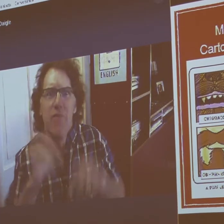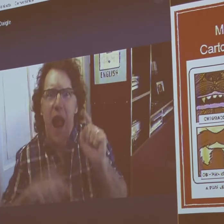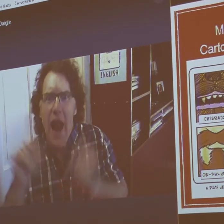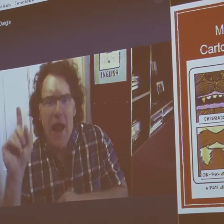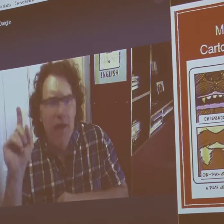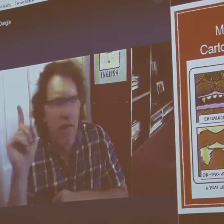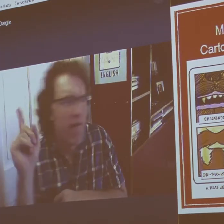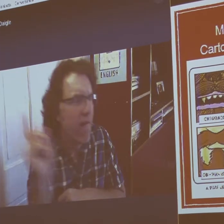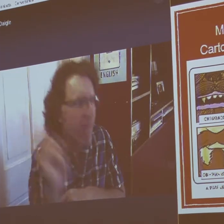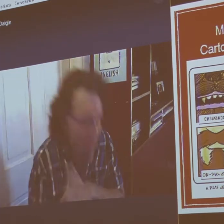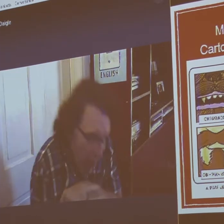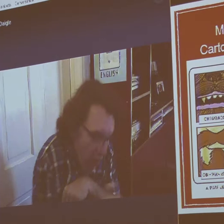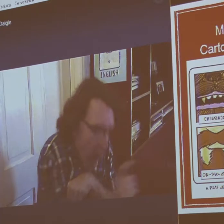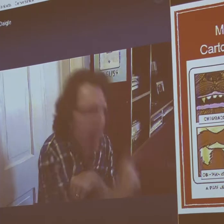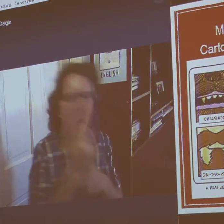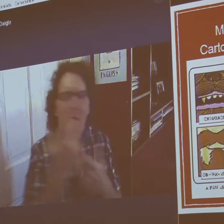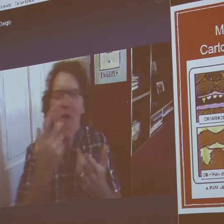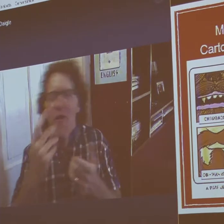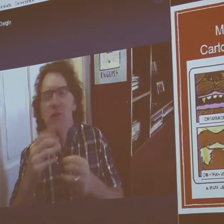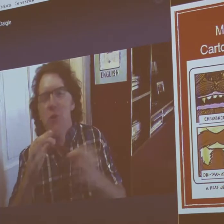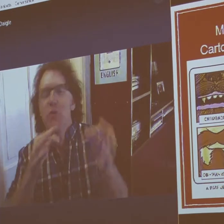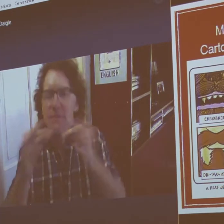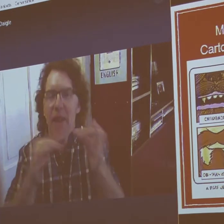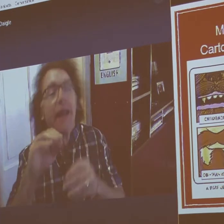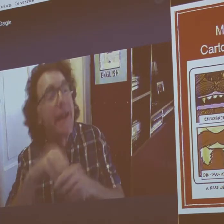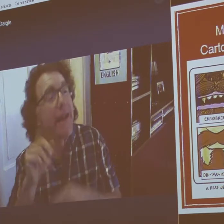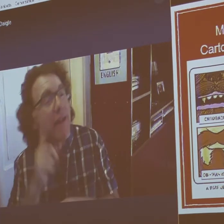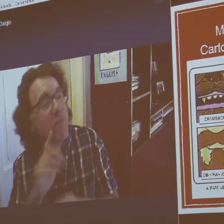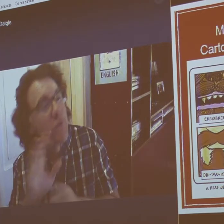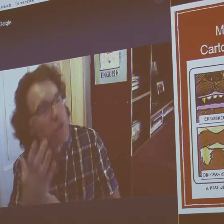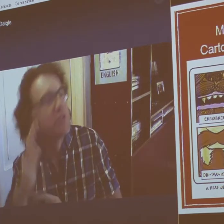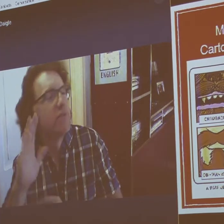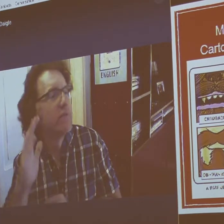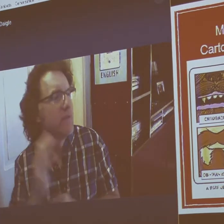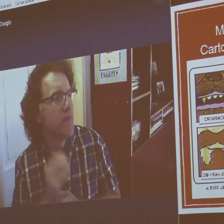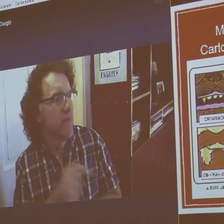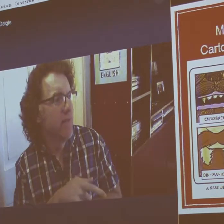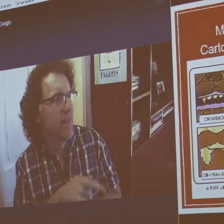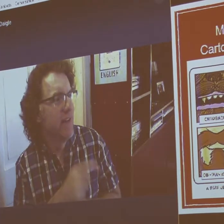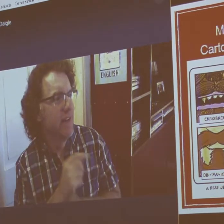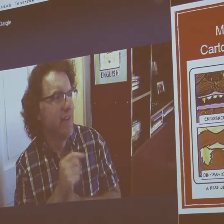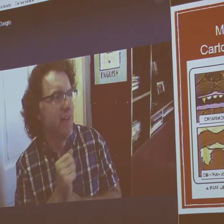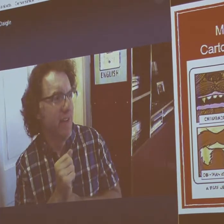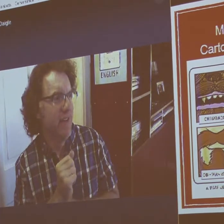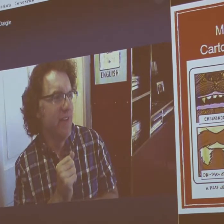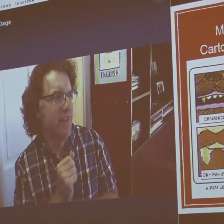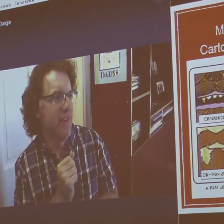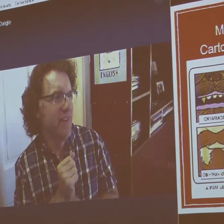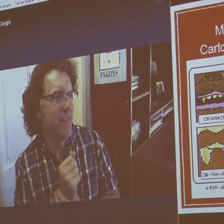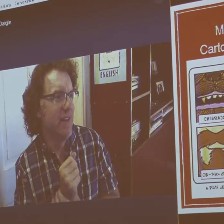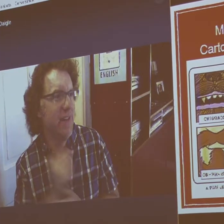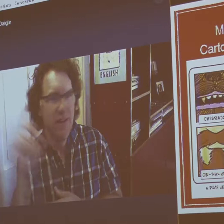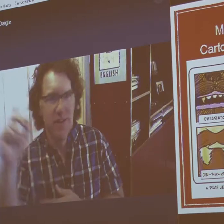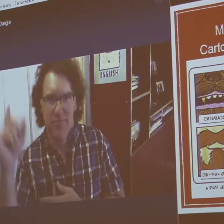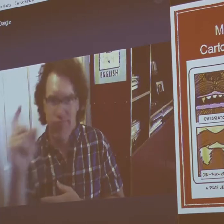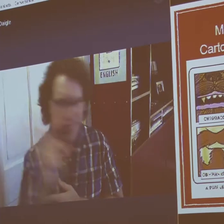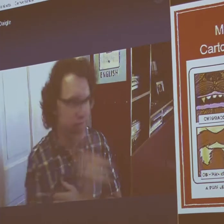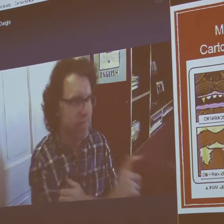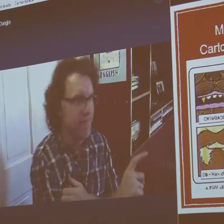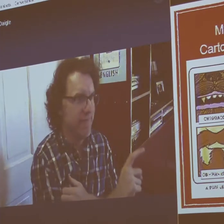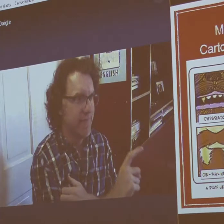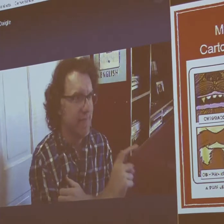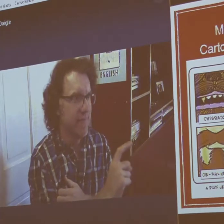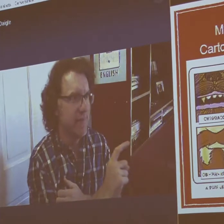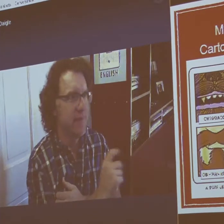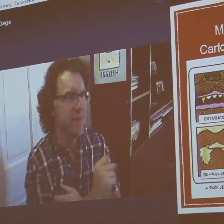or that or the other thing. Well, why can't, why do I, why is it not okay for me to duck between two